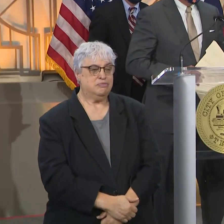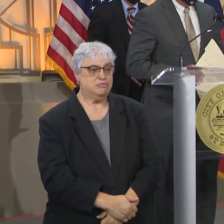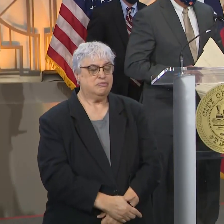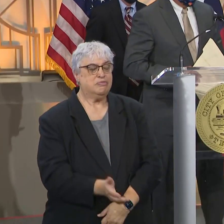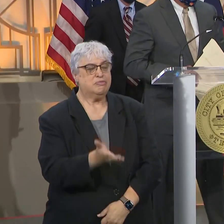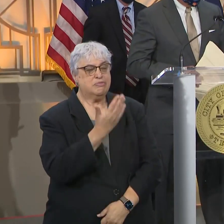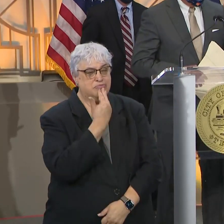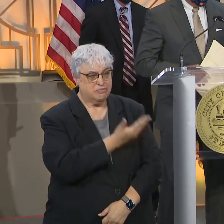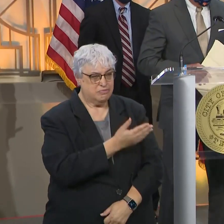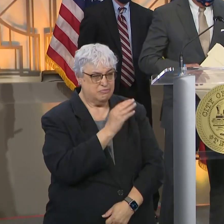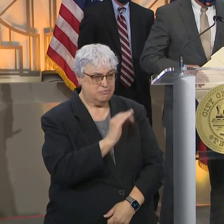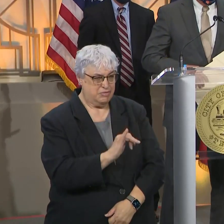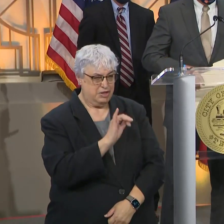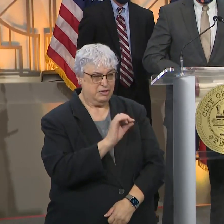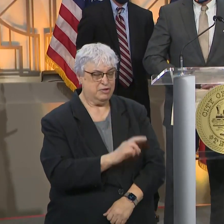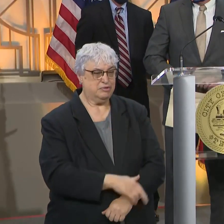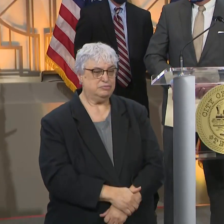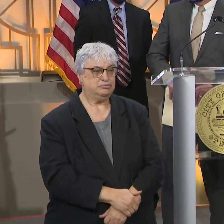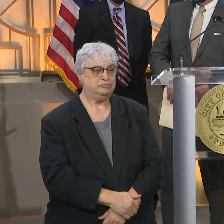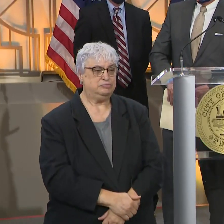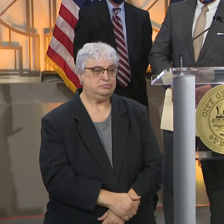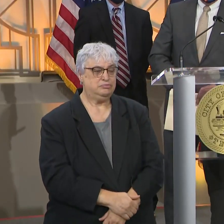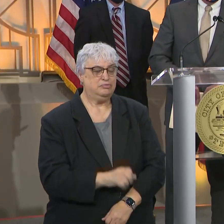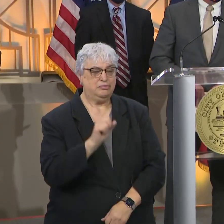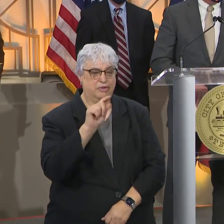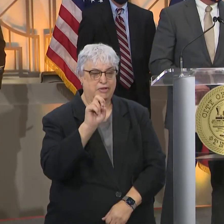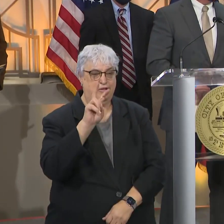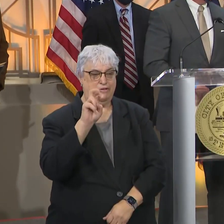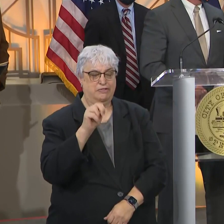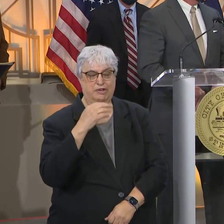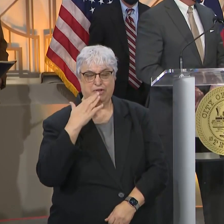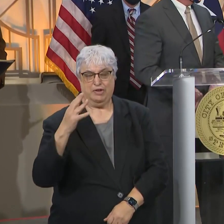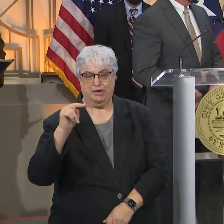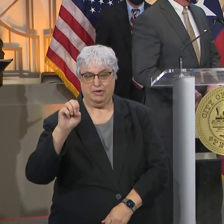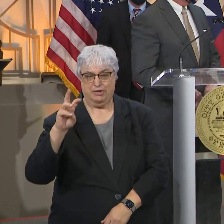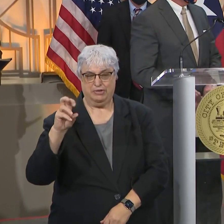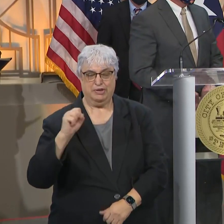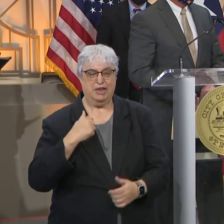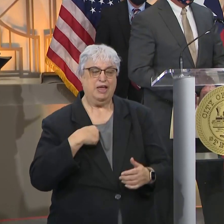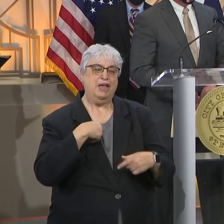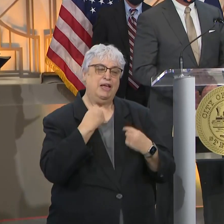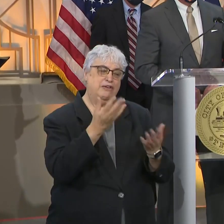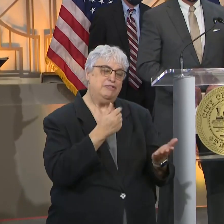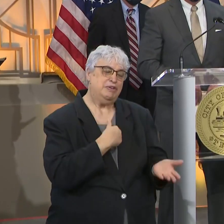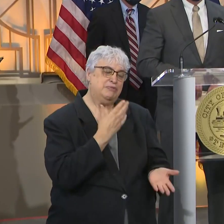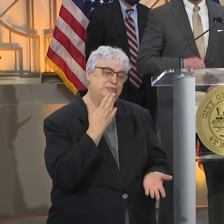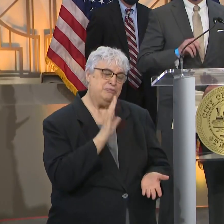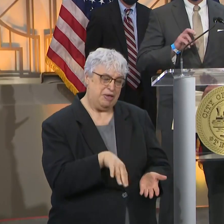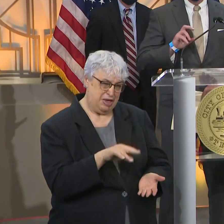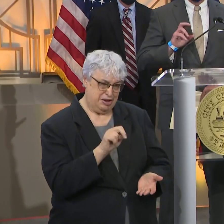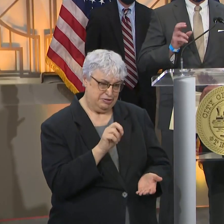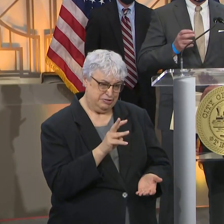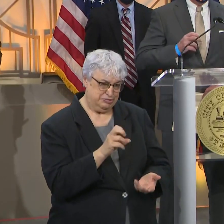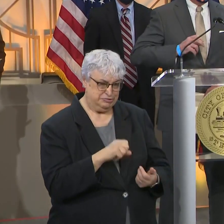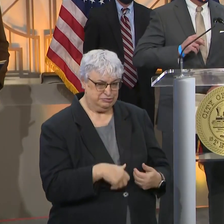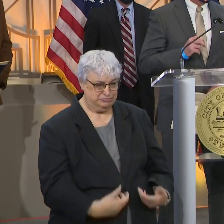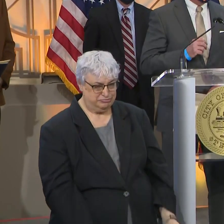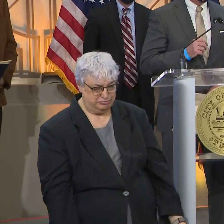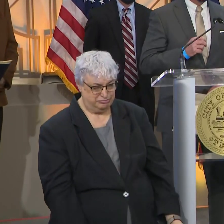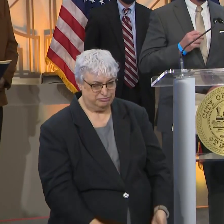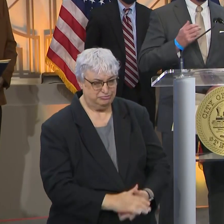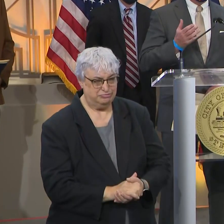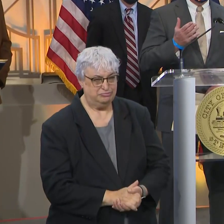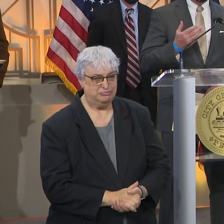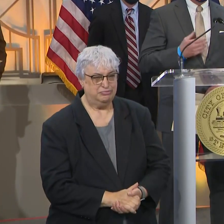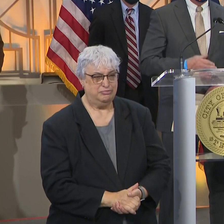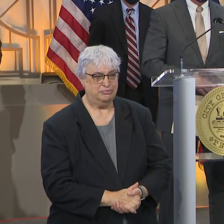Thank you, Mayor. And so Steven gave you the good news. Now I get to be Dr. Downer and give you some of the bad news. So I want to put this a little bit of context